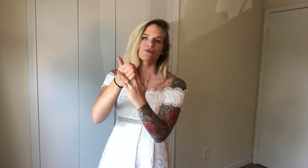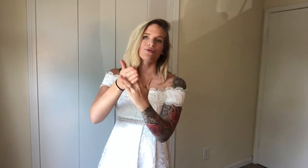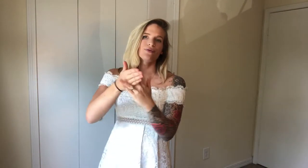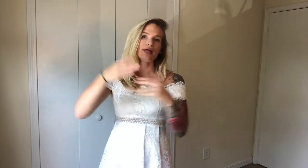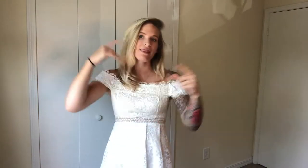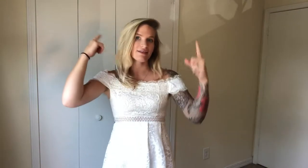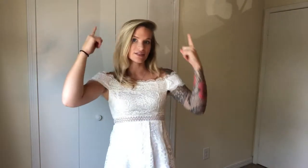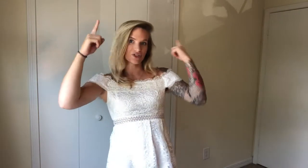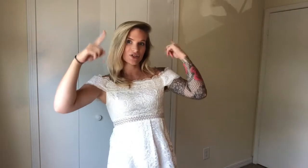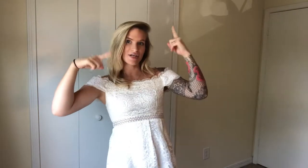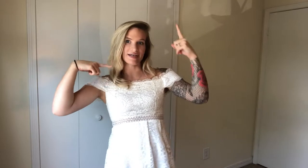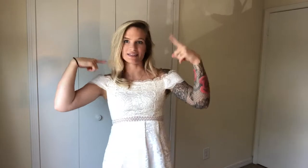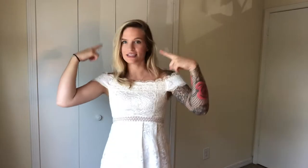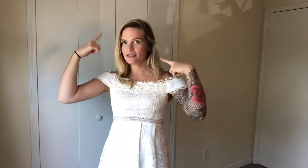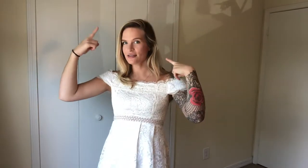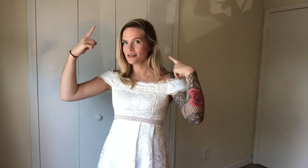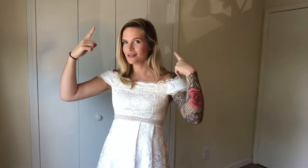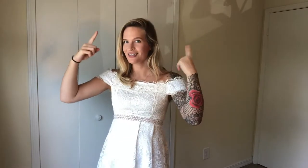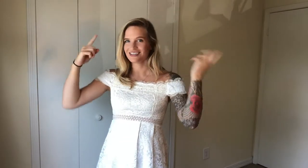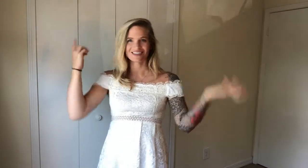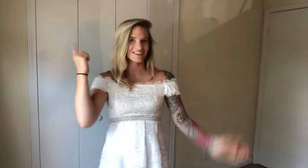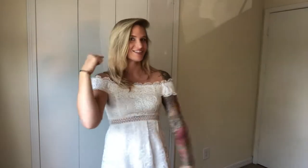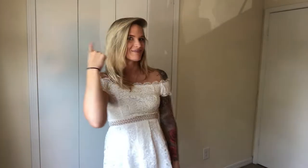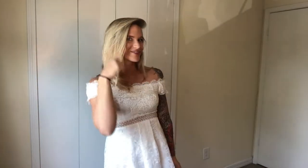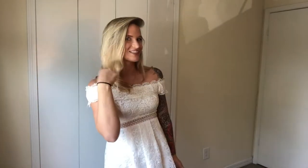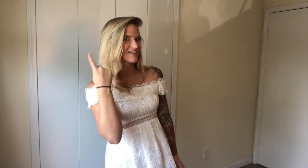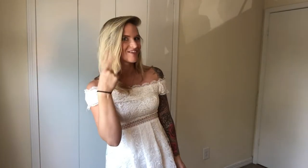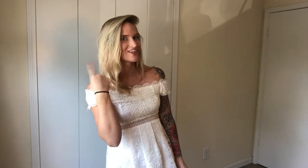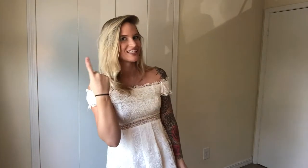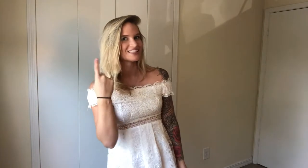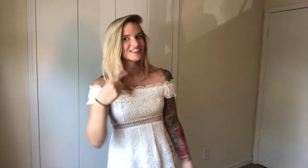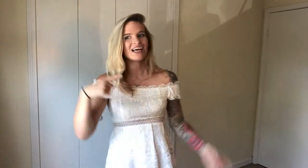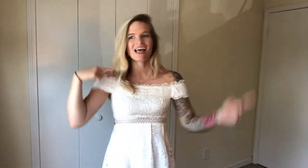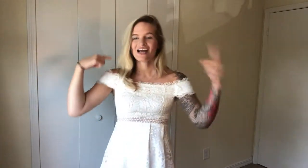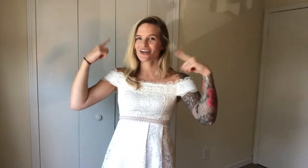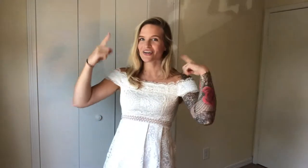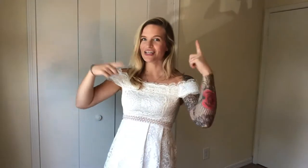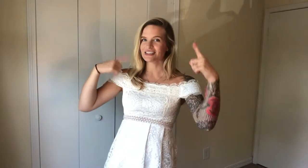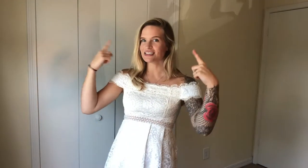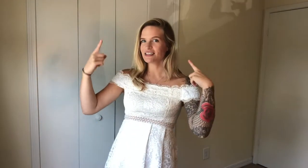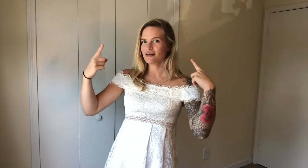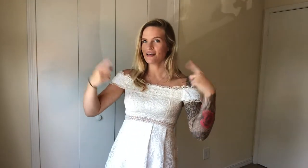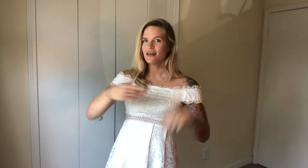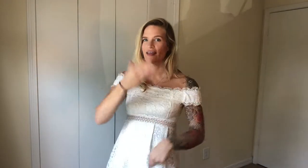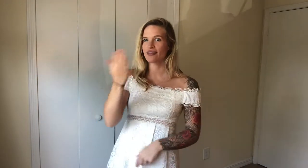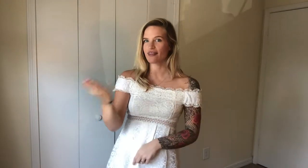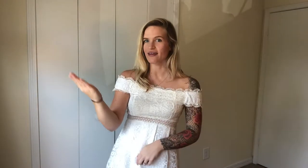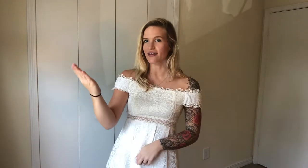through this crazy, this is your typical sign for crazy, crazy thing